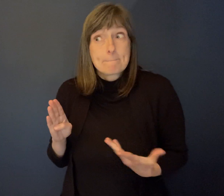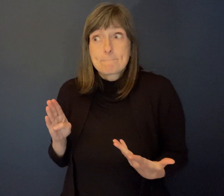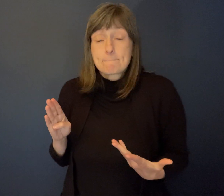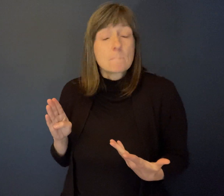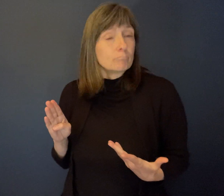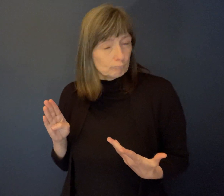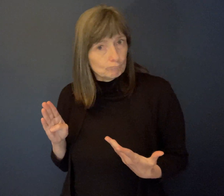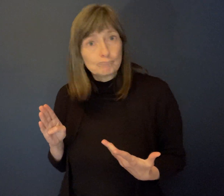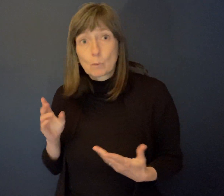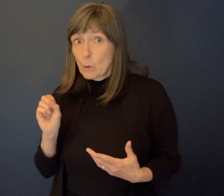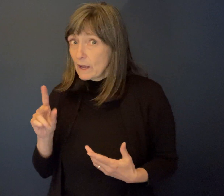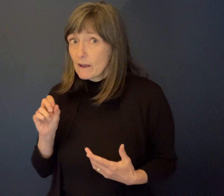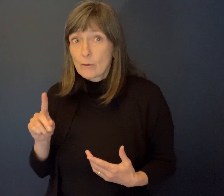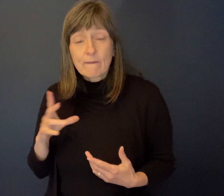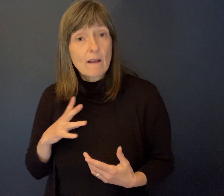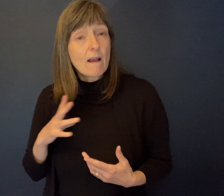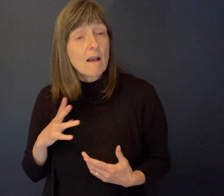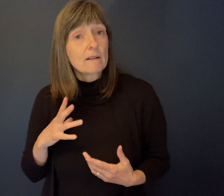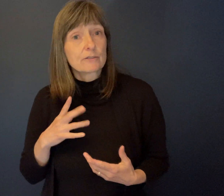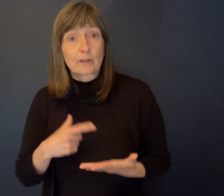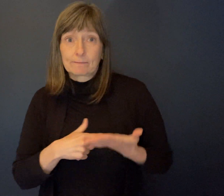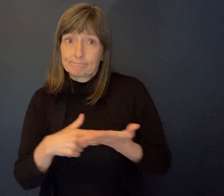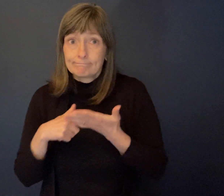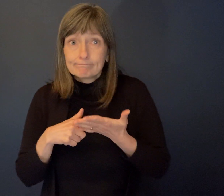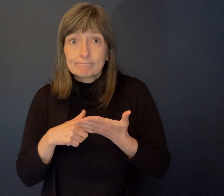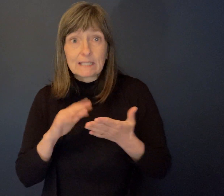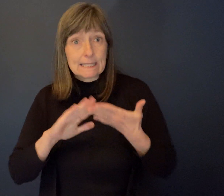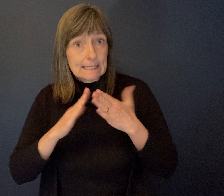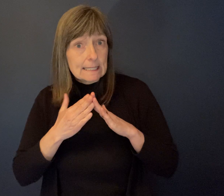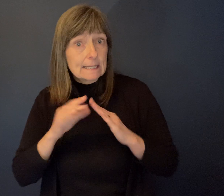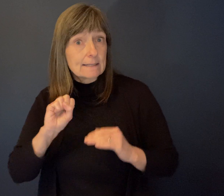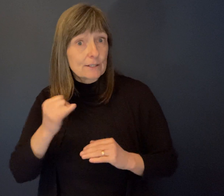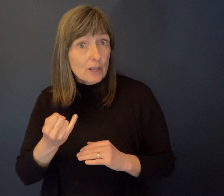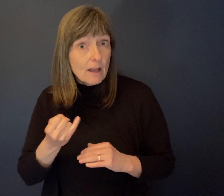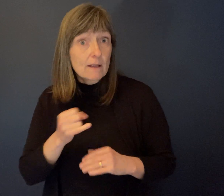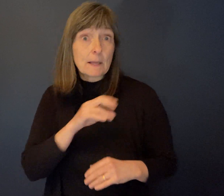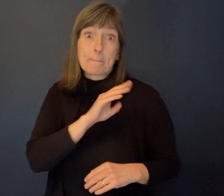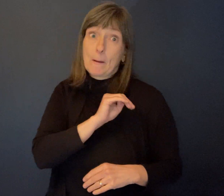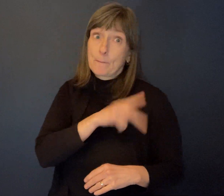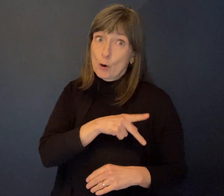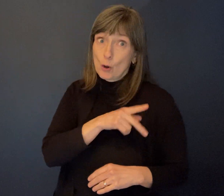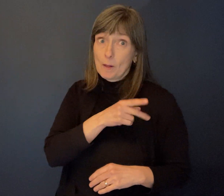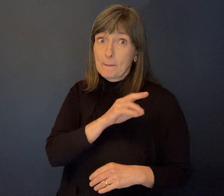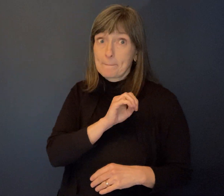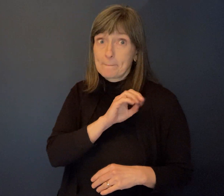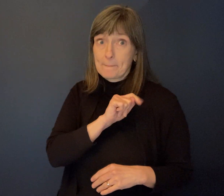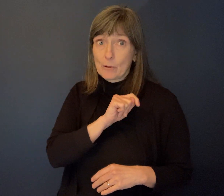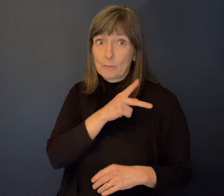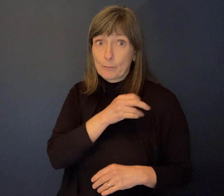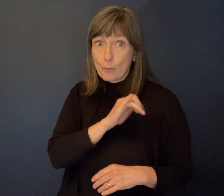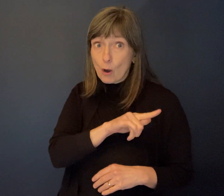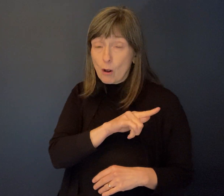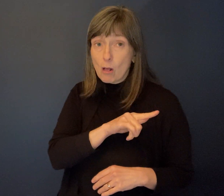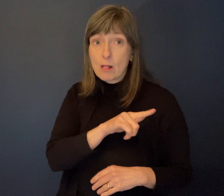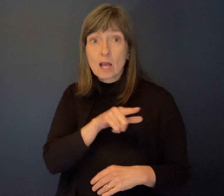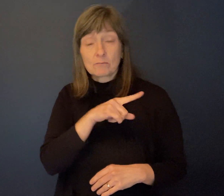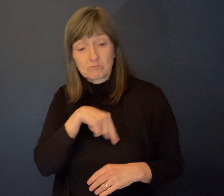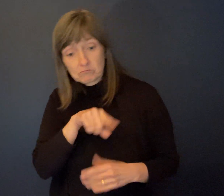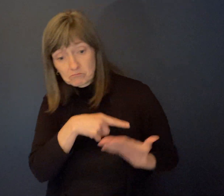So their conversations with city, uh, St. John's and Mount Pearl, in fact, did create a much more, uh,